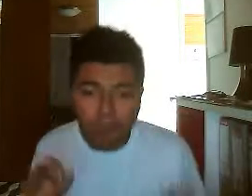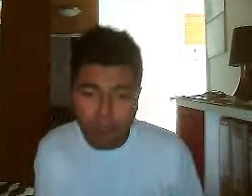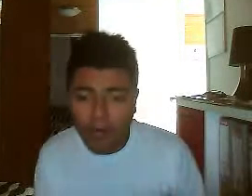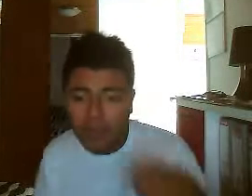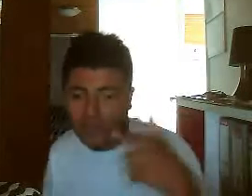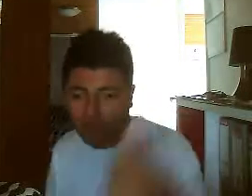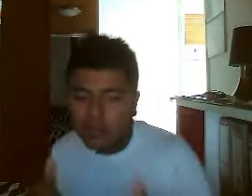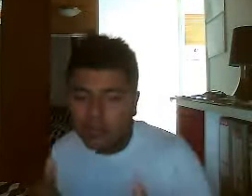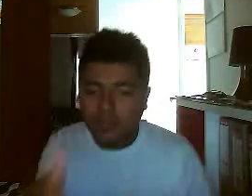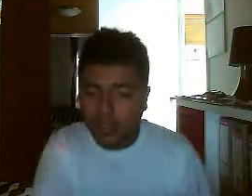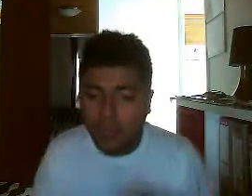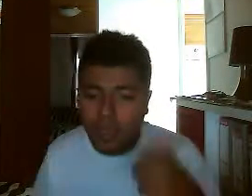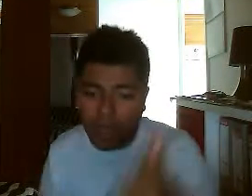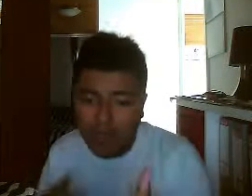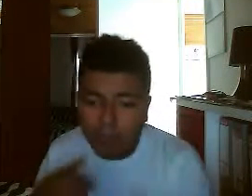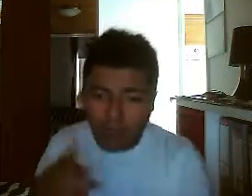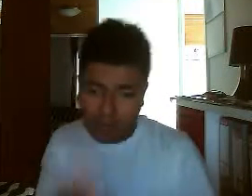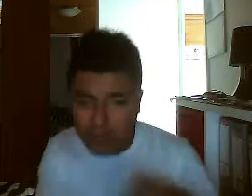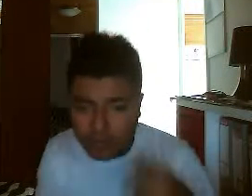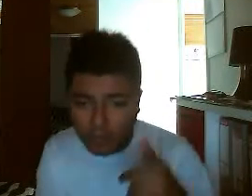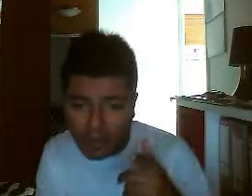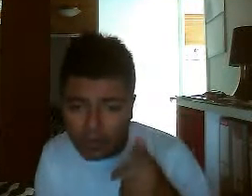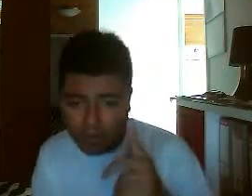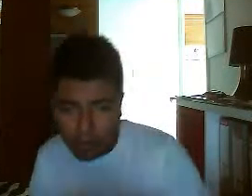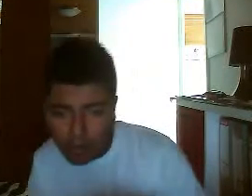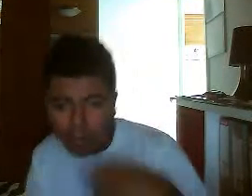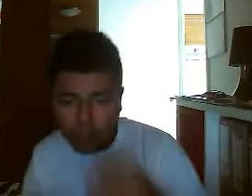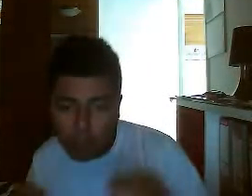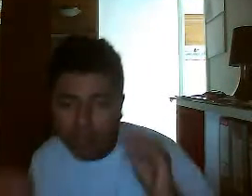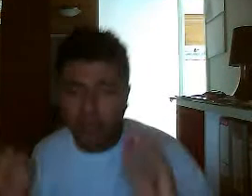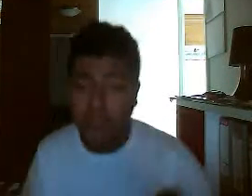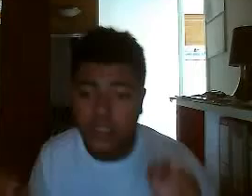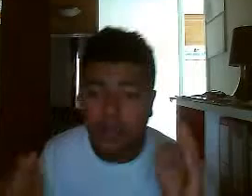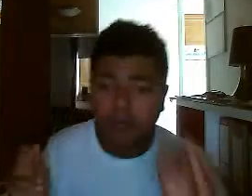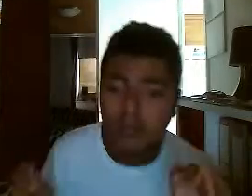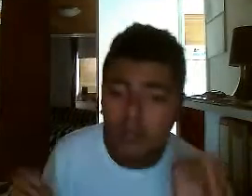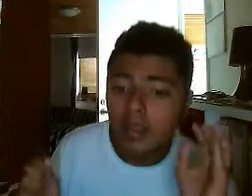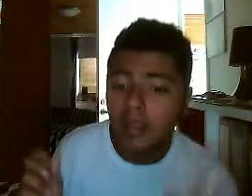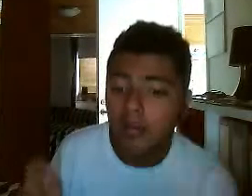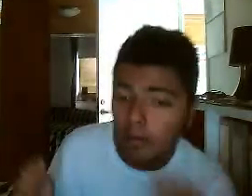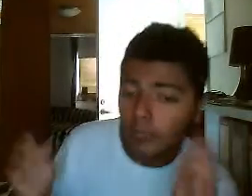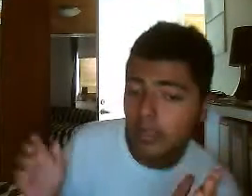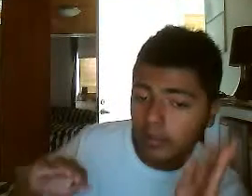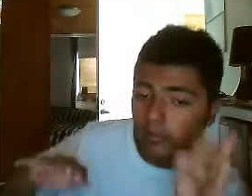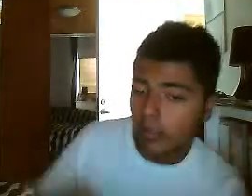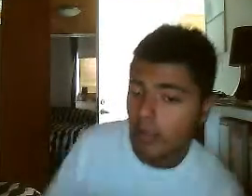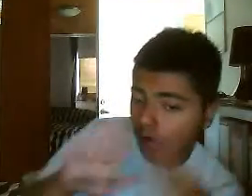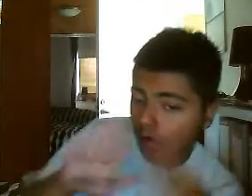want, I'm gonna die, I have that in my life Oh my gosh, I only have one minute left